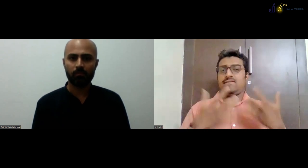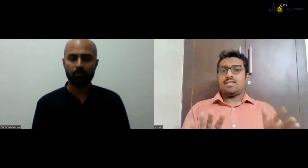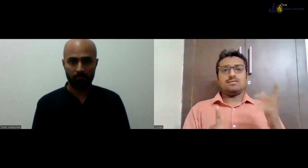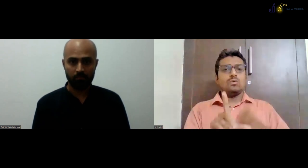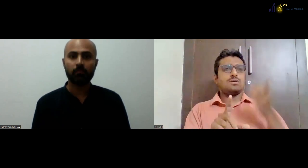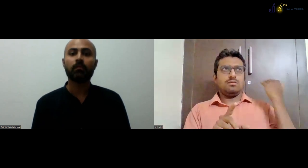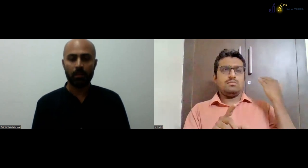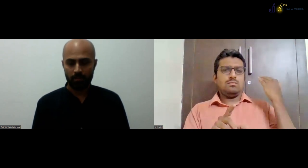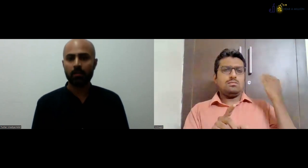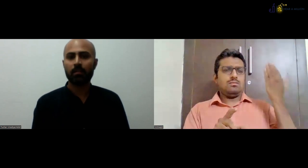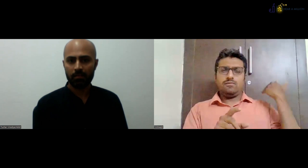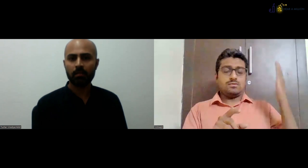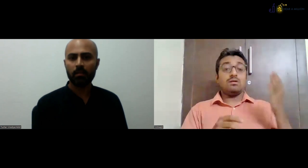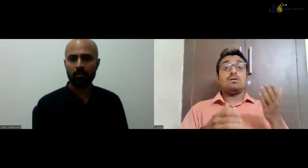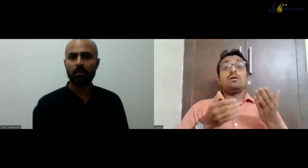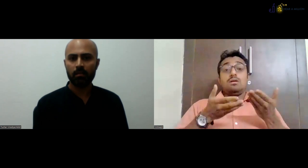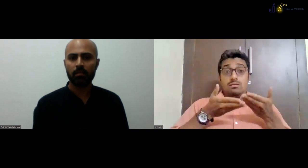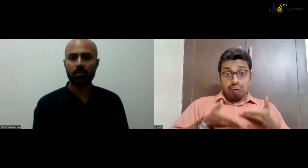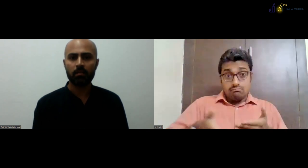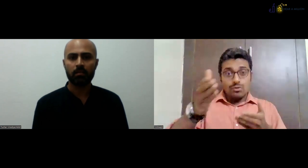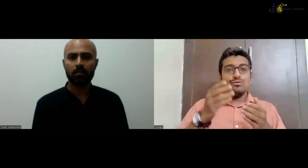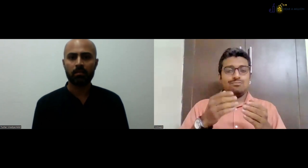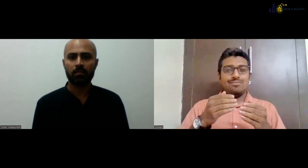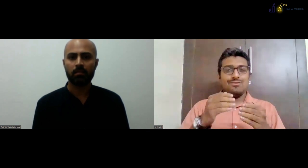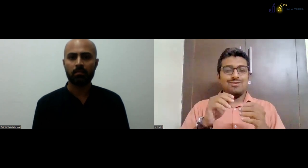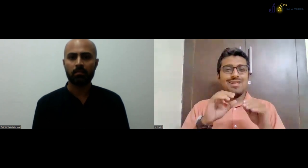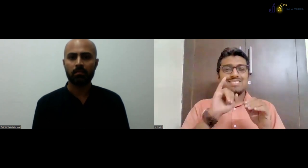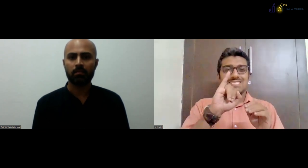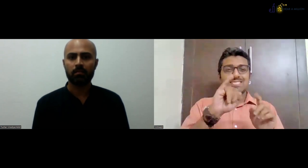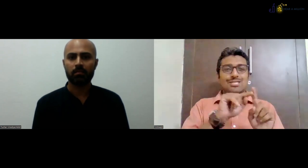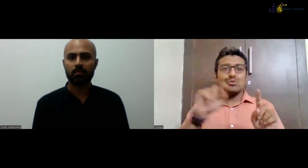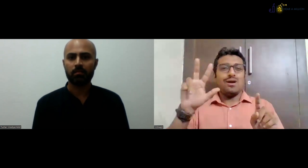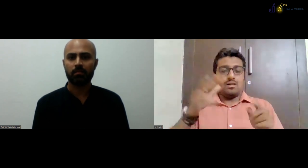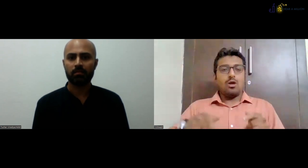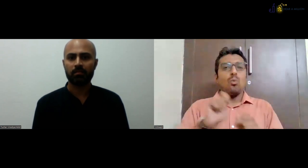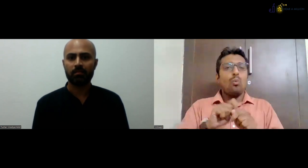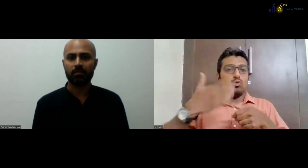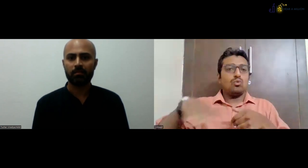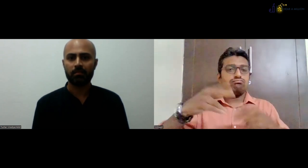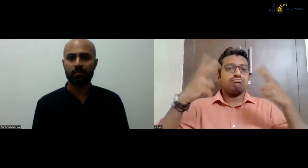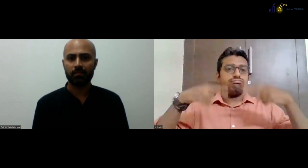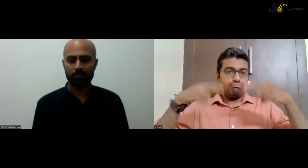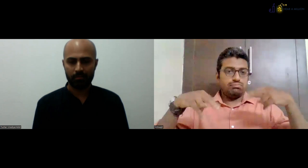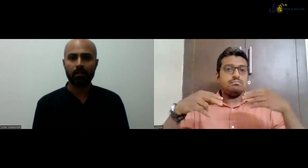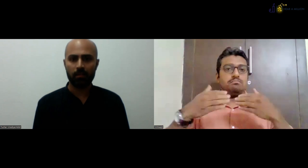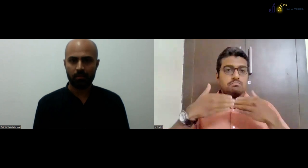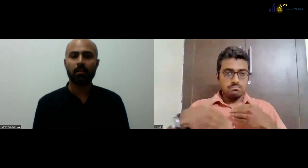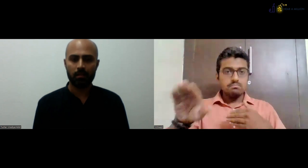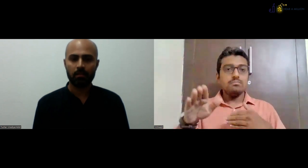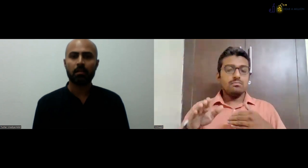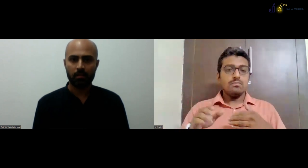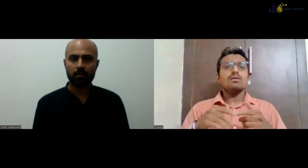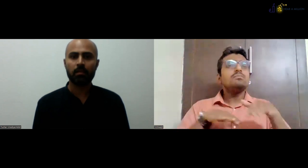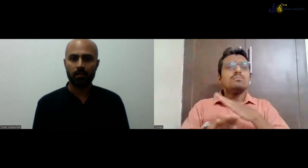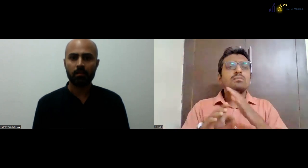to first standard. So right now we have completed first to fifth class books and translated in ISL. for now we are working from